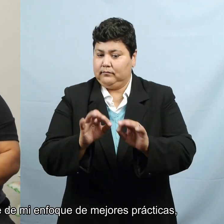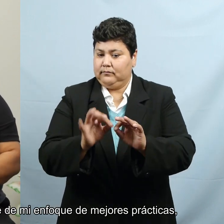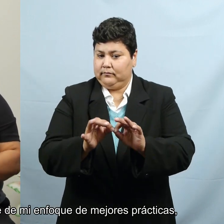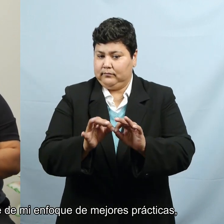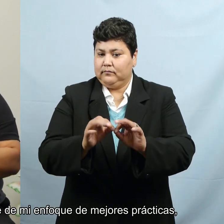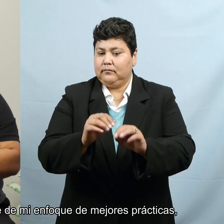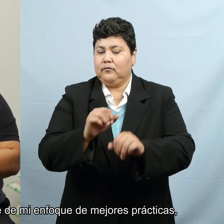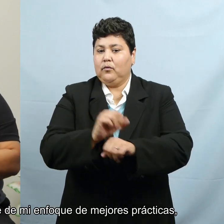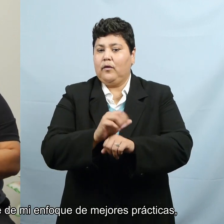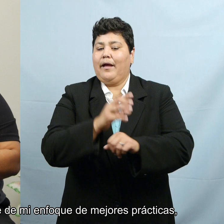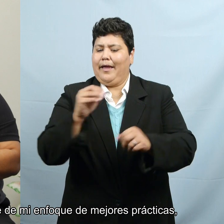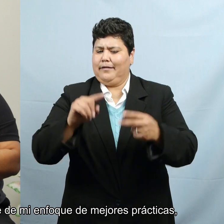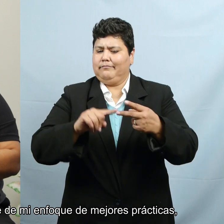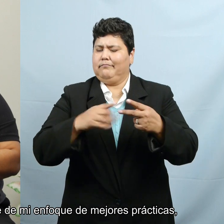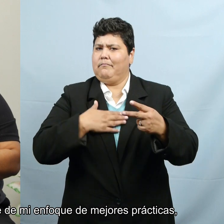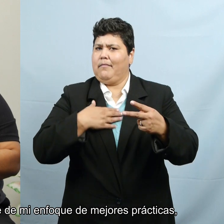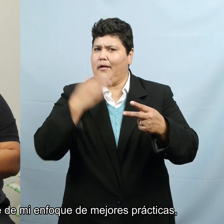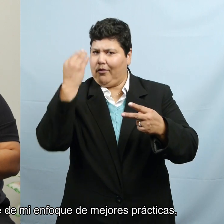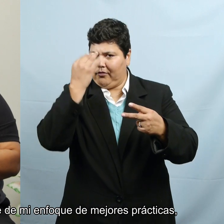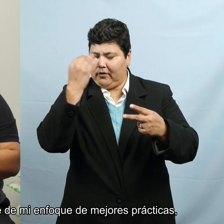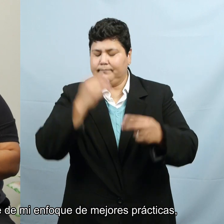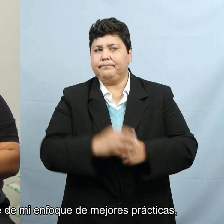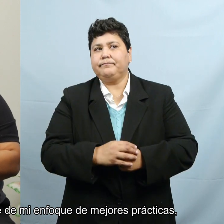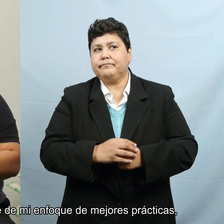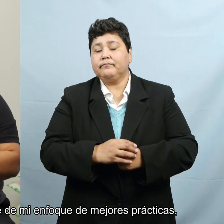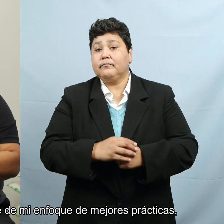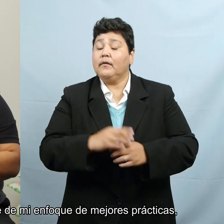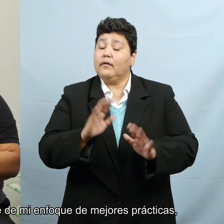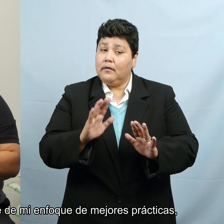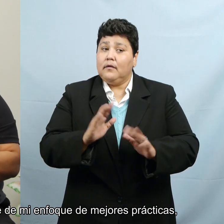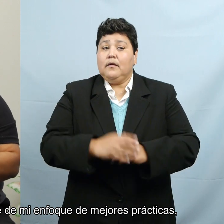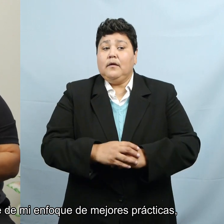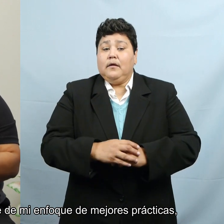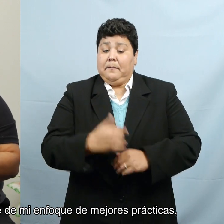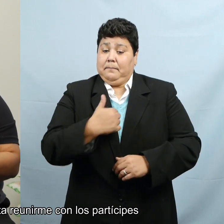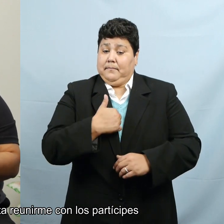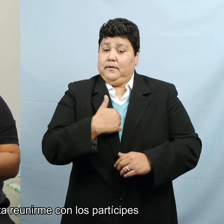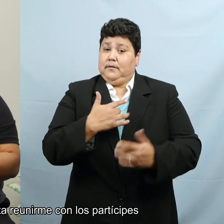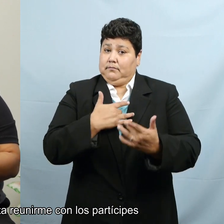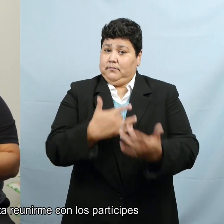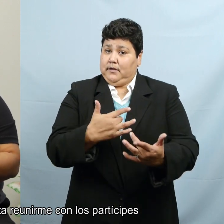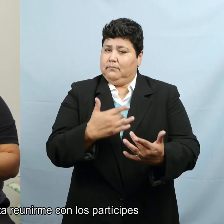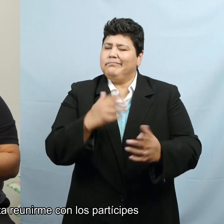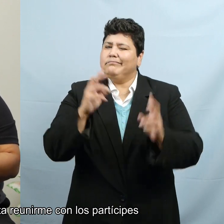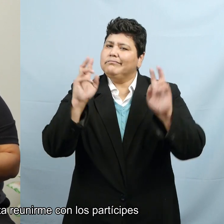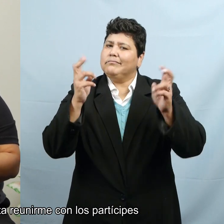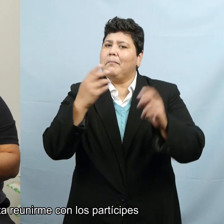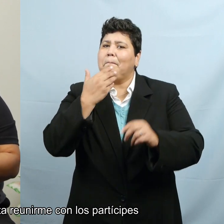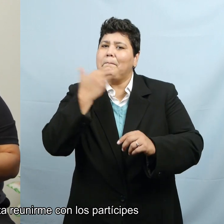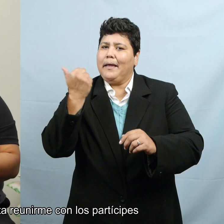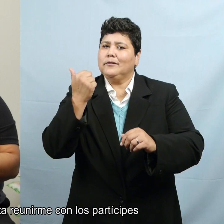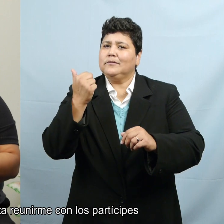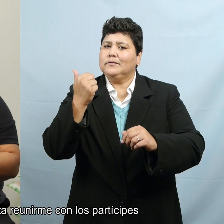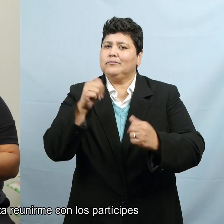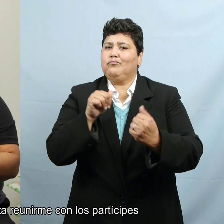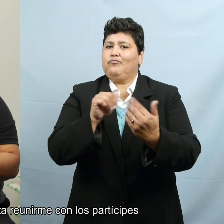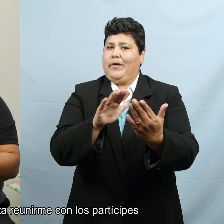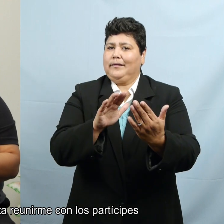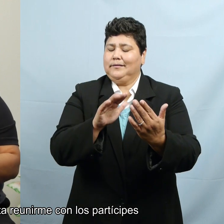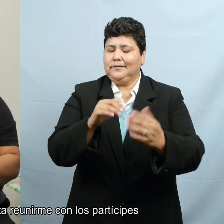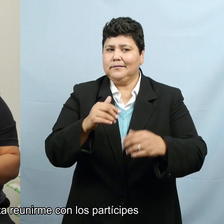Well, as part of my best practice approach, I like to pre-conference with the